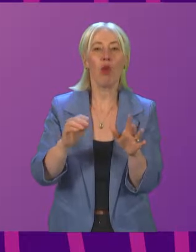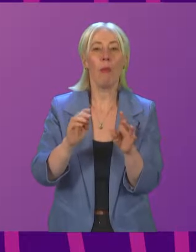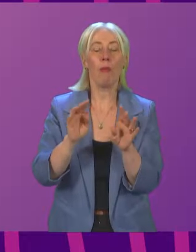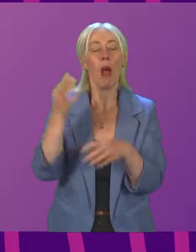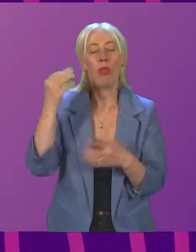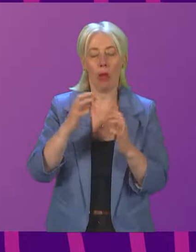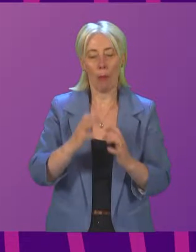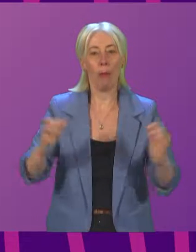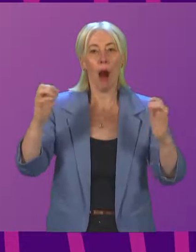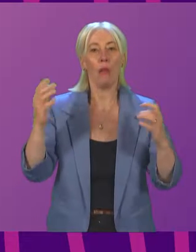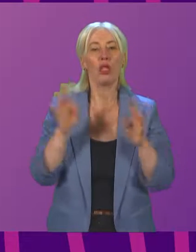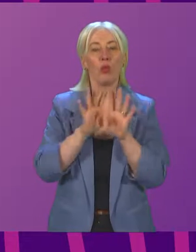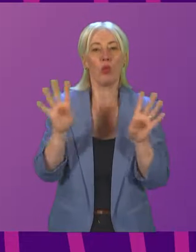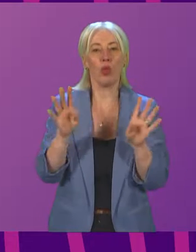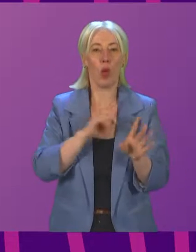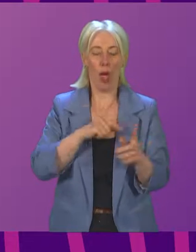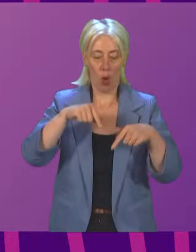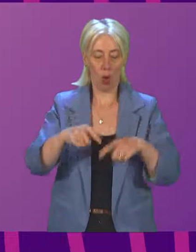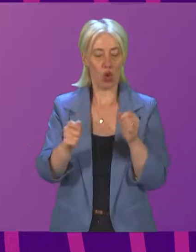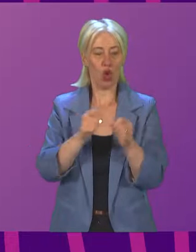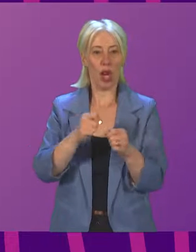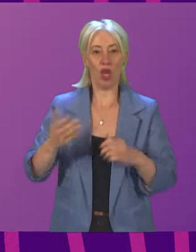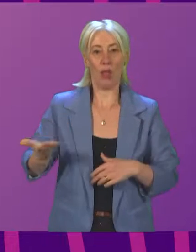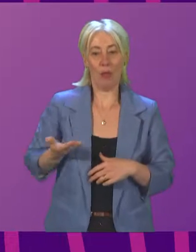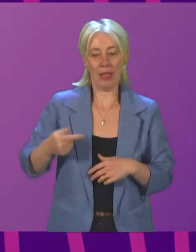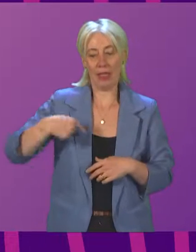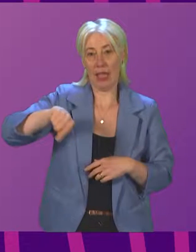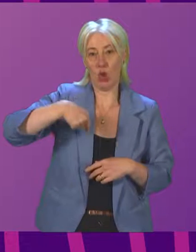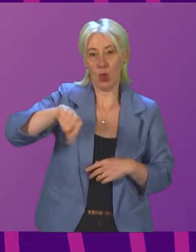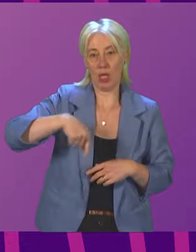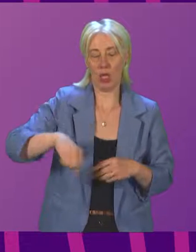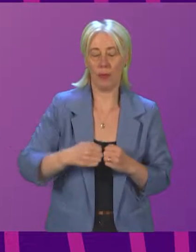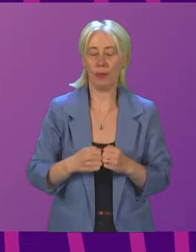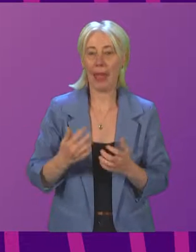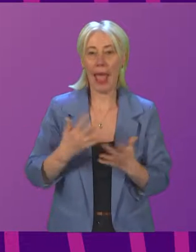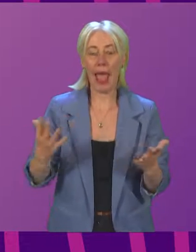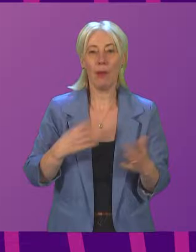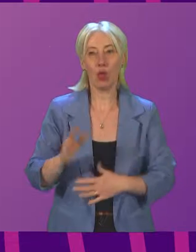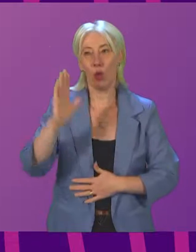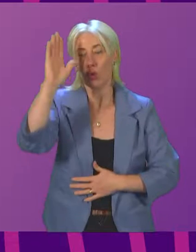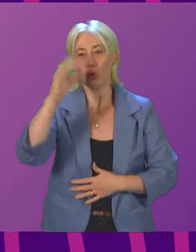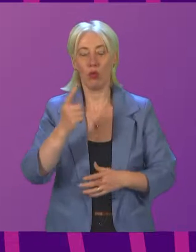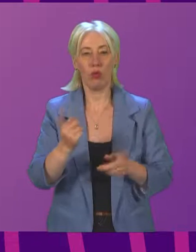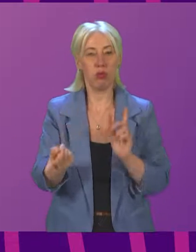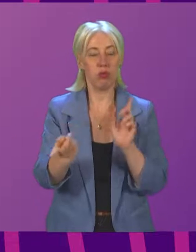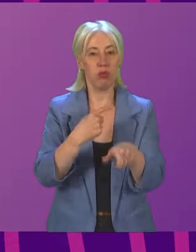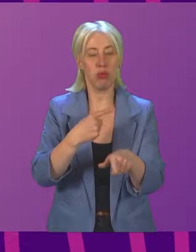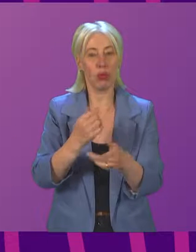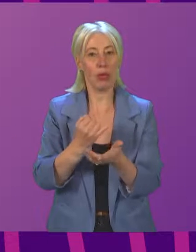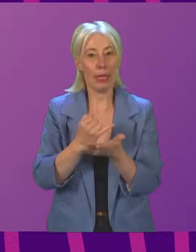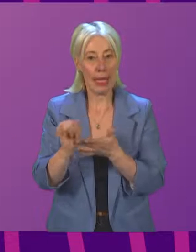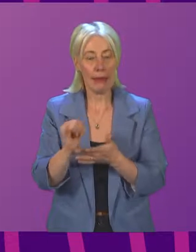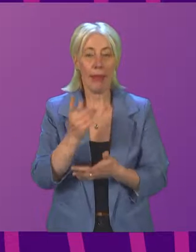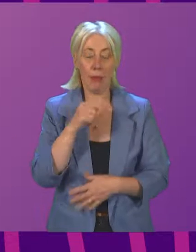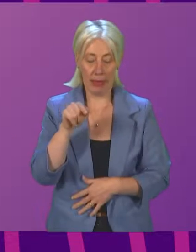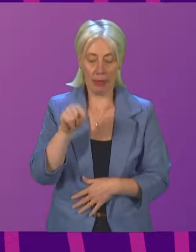Bureau, setting out changes to this week's business. Any member who wishes to speak against the motion should press the request to speak